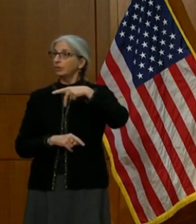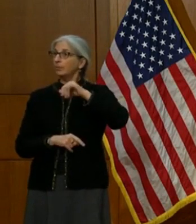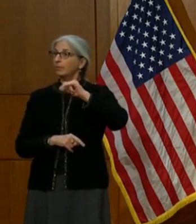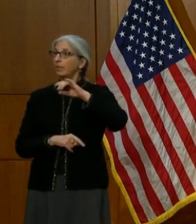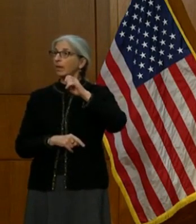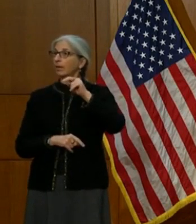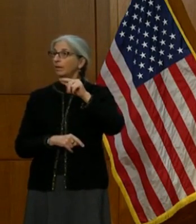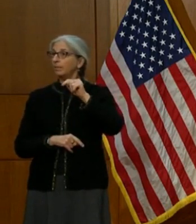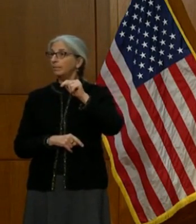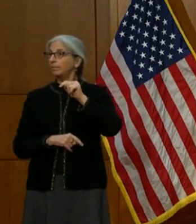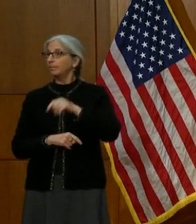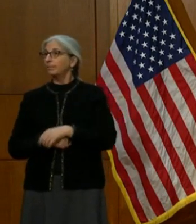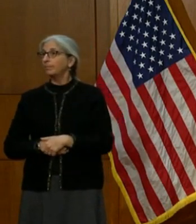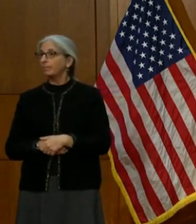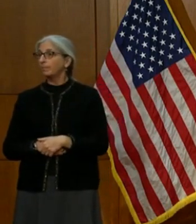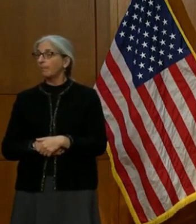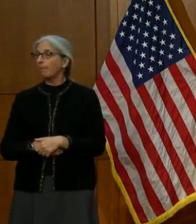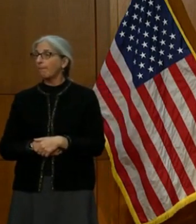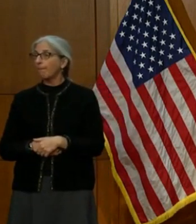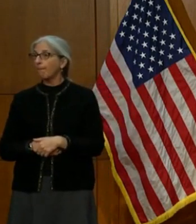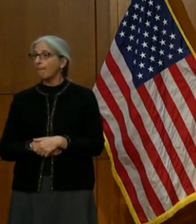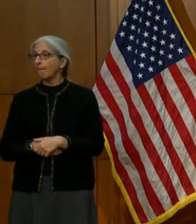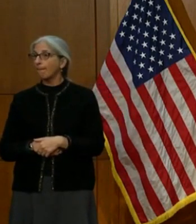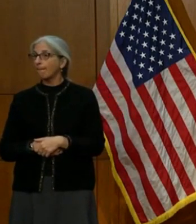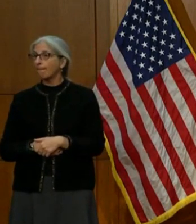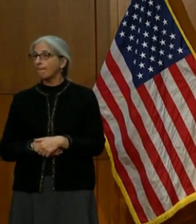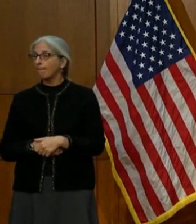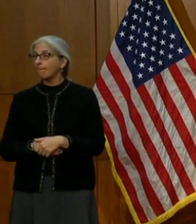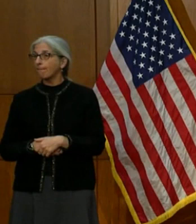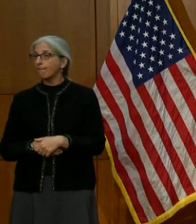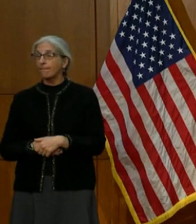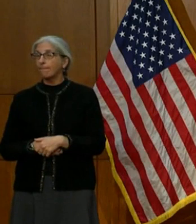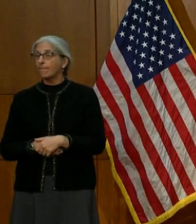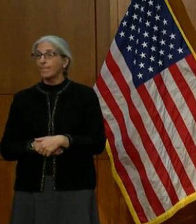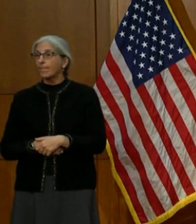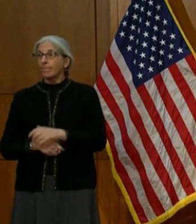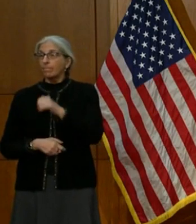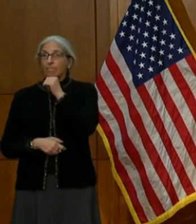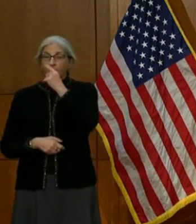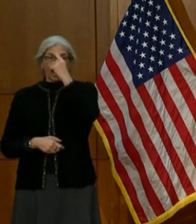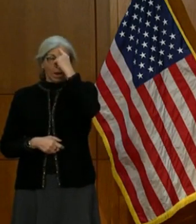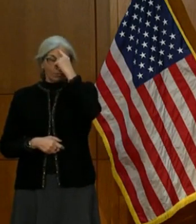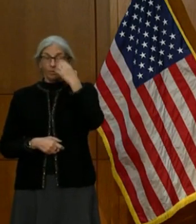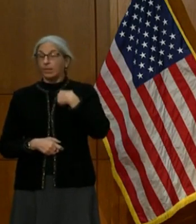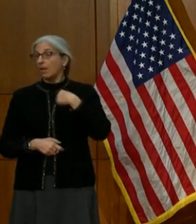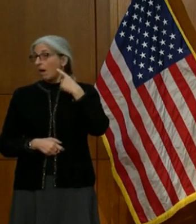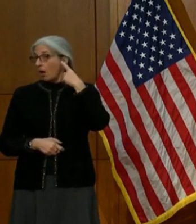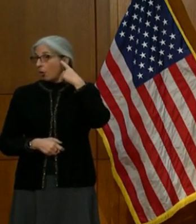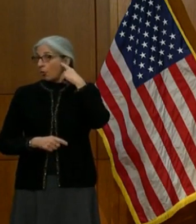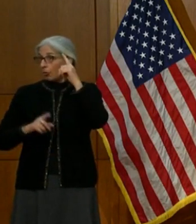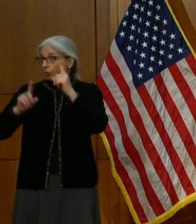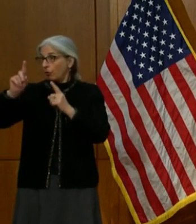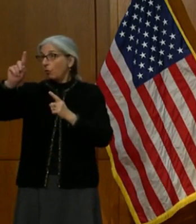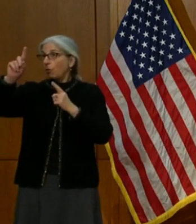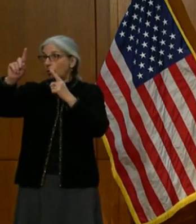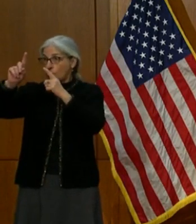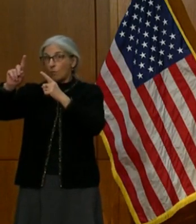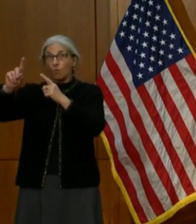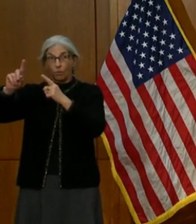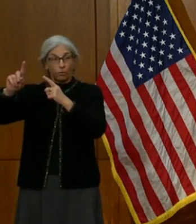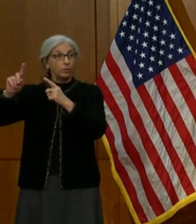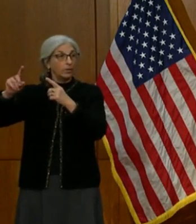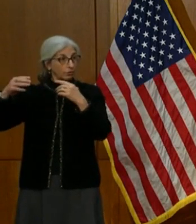Hi, thank you. I don't think I heard it in terms of what the goal was to have all